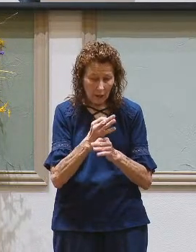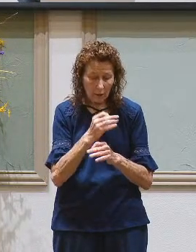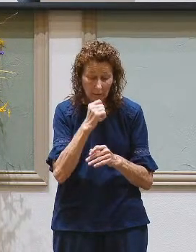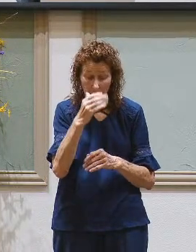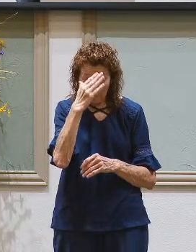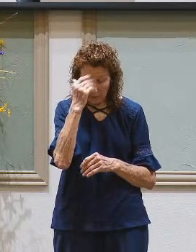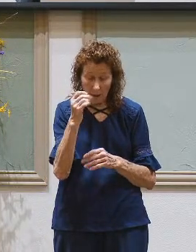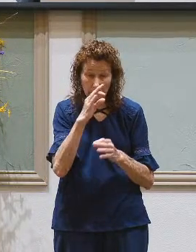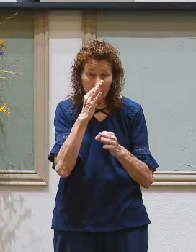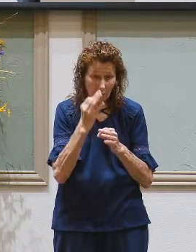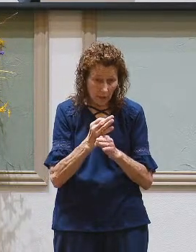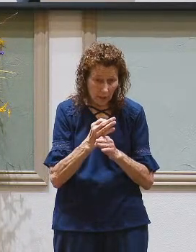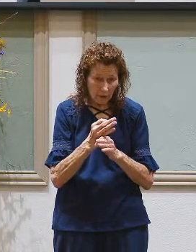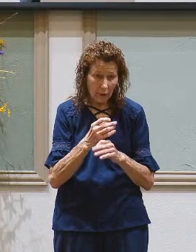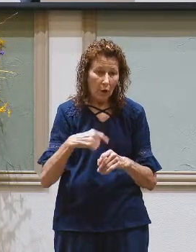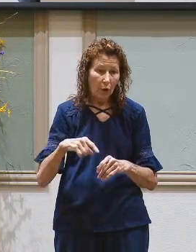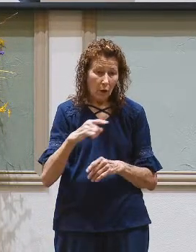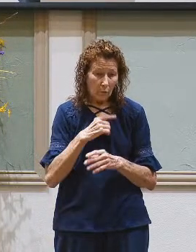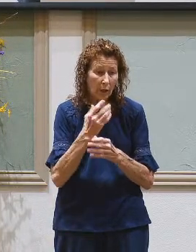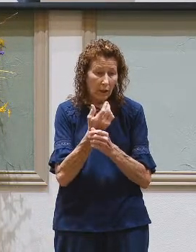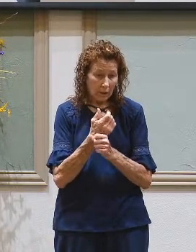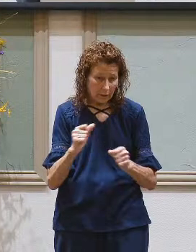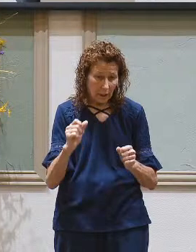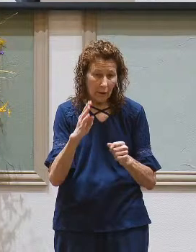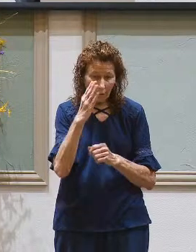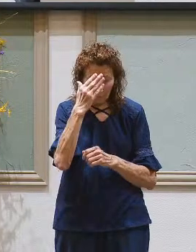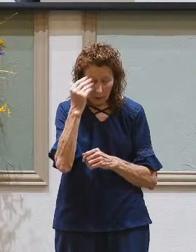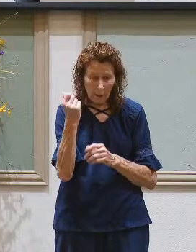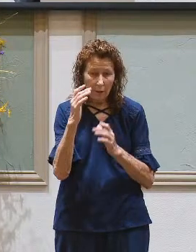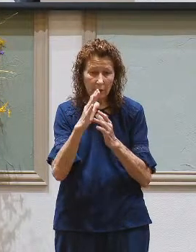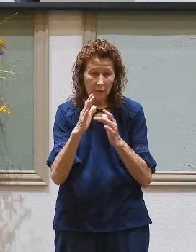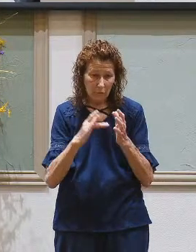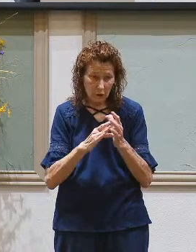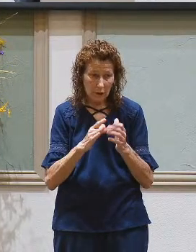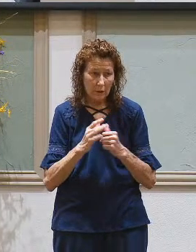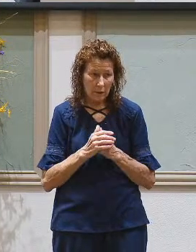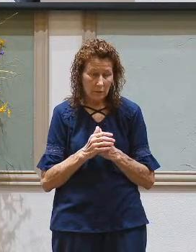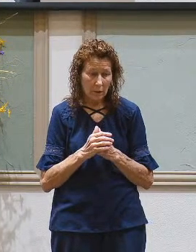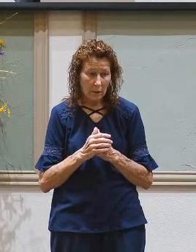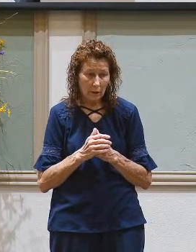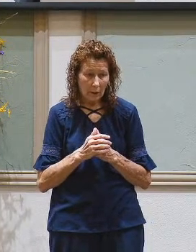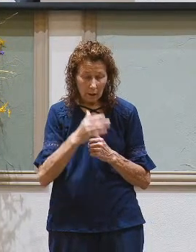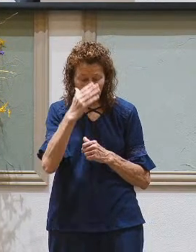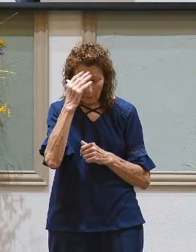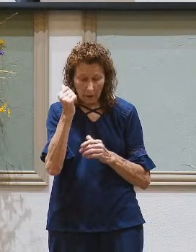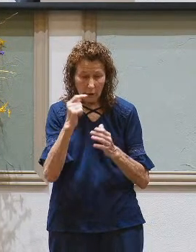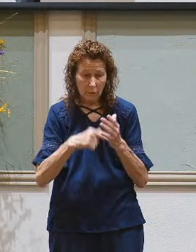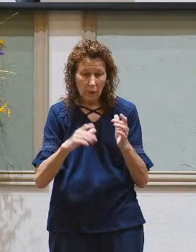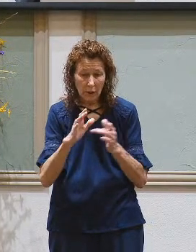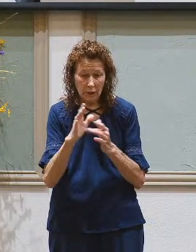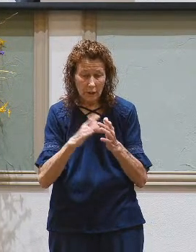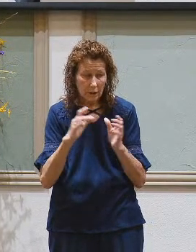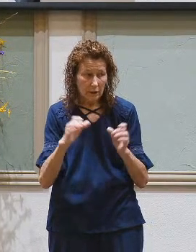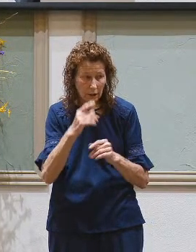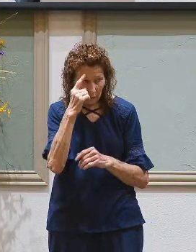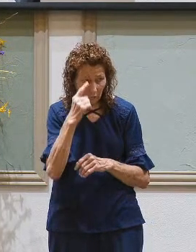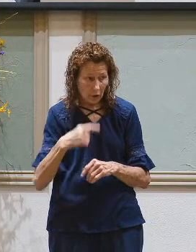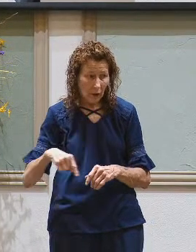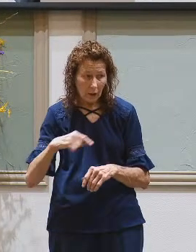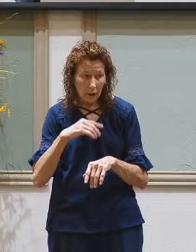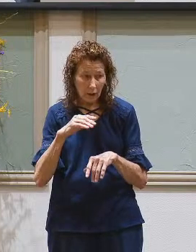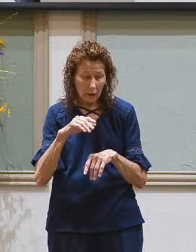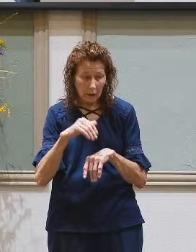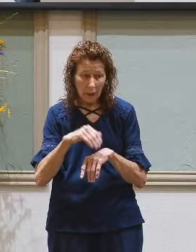of faith we're saved because of Jesus because of what he did for us at the